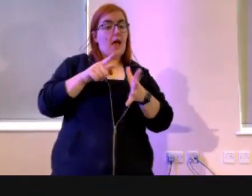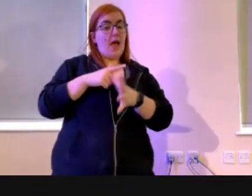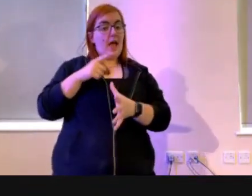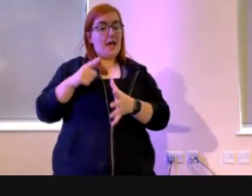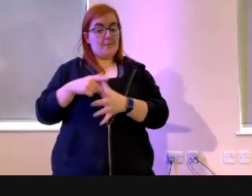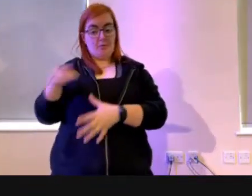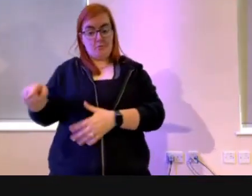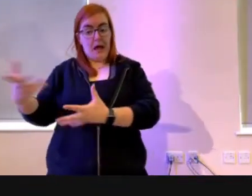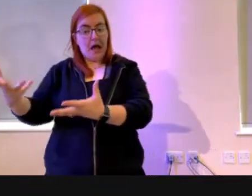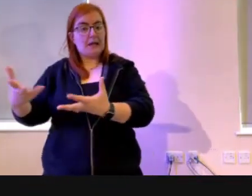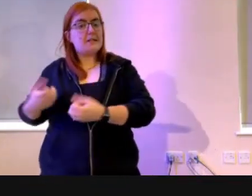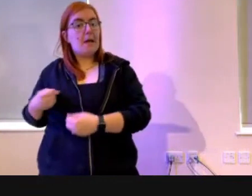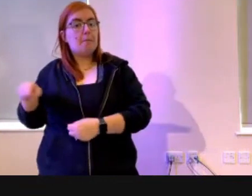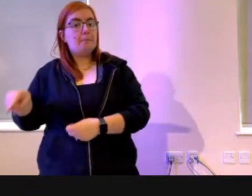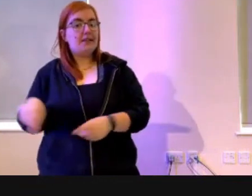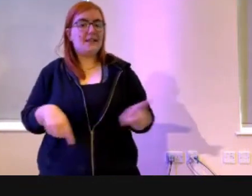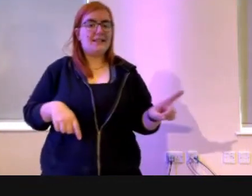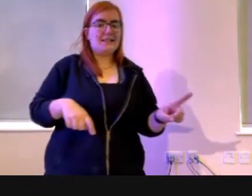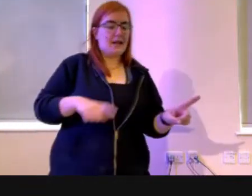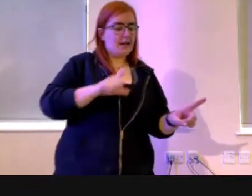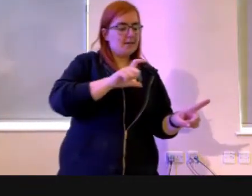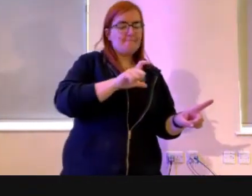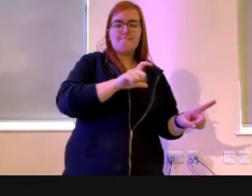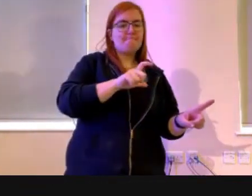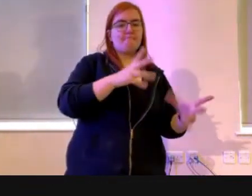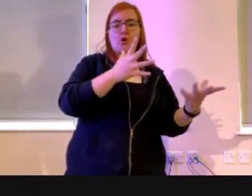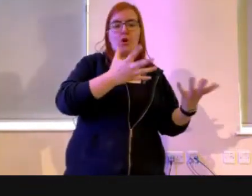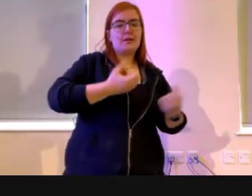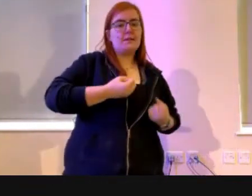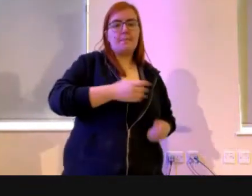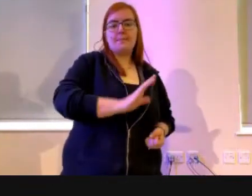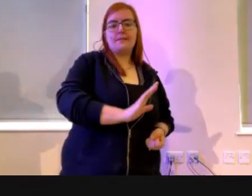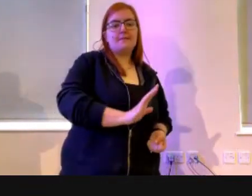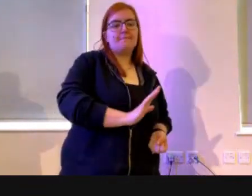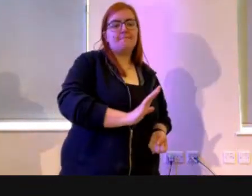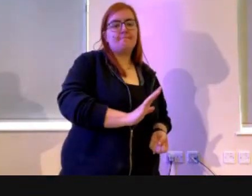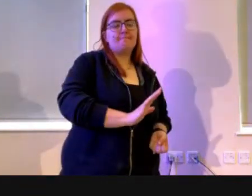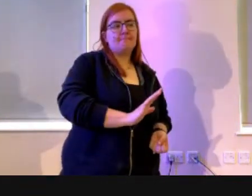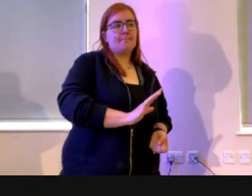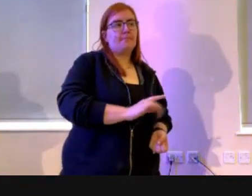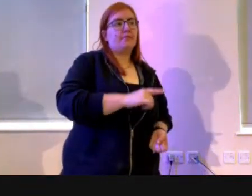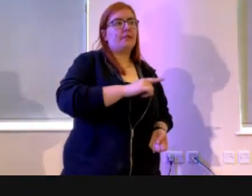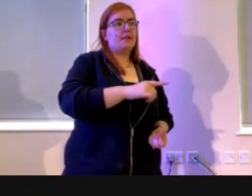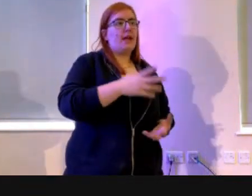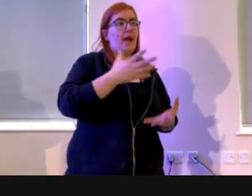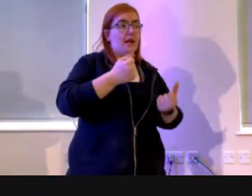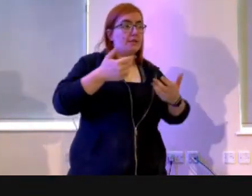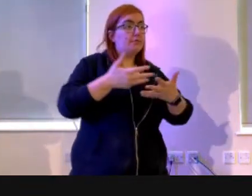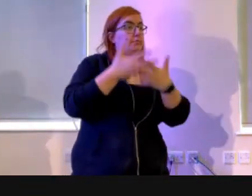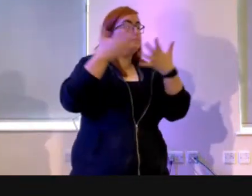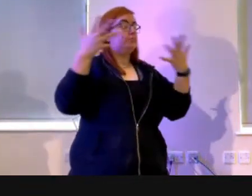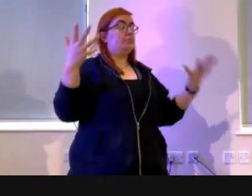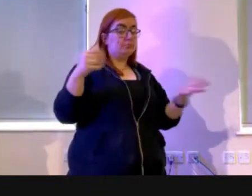was acceptable to God. Cain's wasn't. And that causes some major issues.